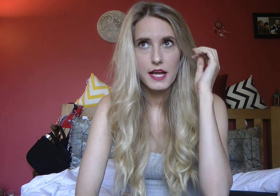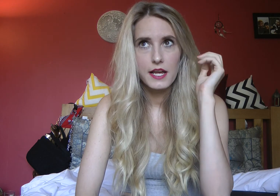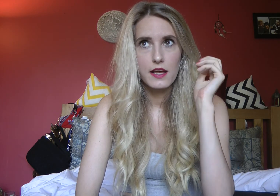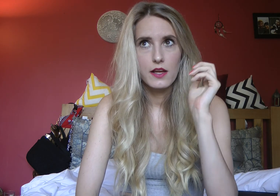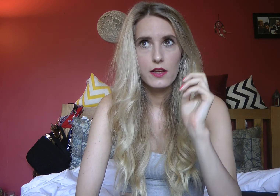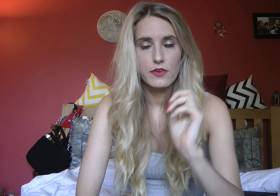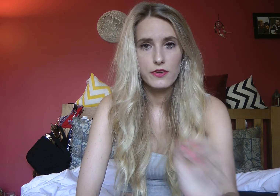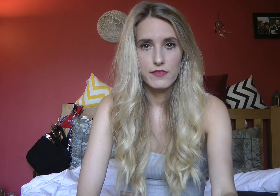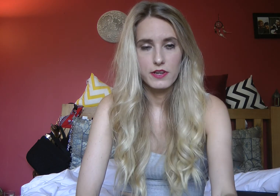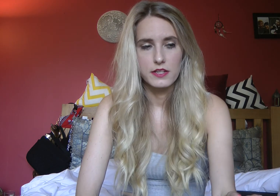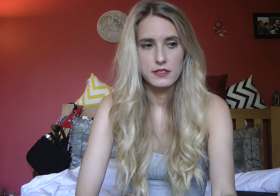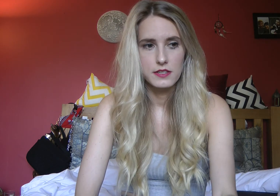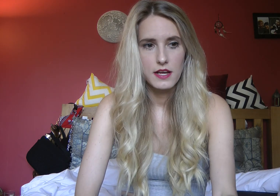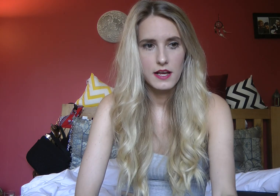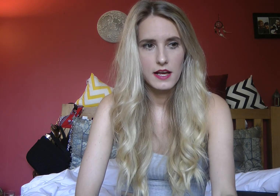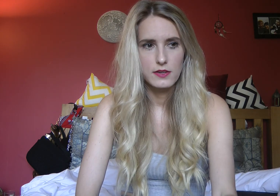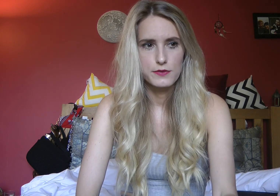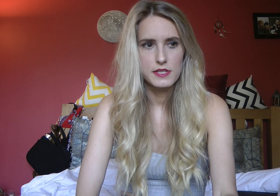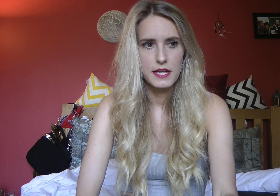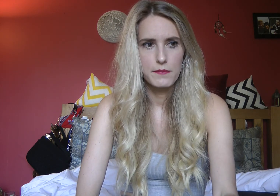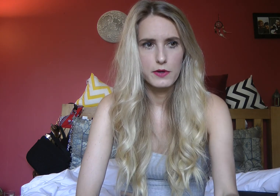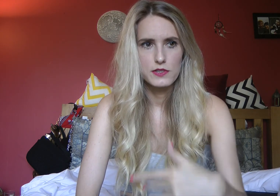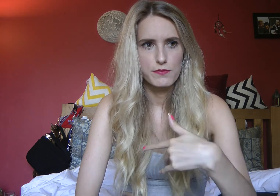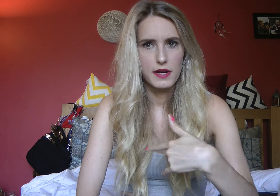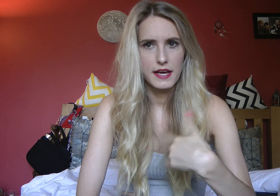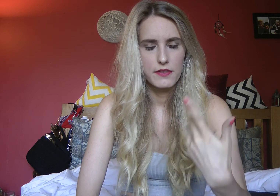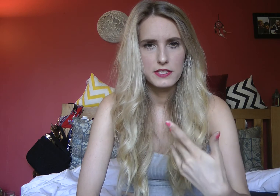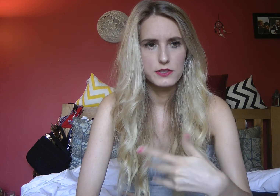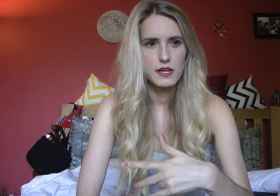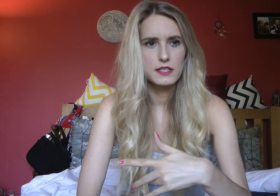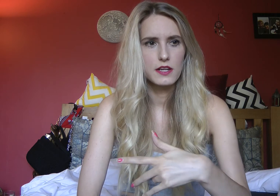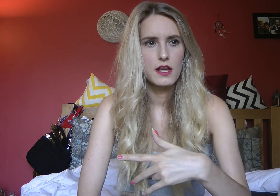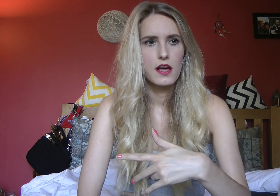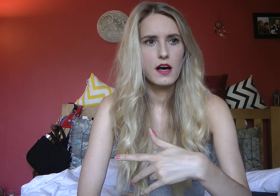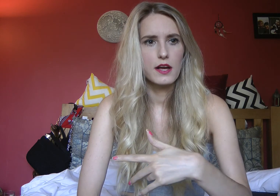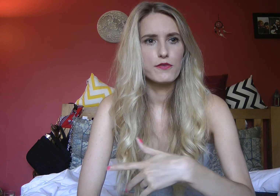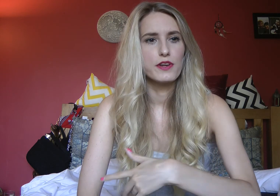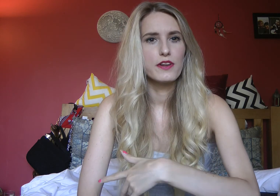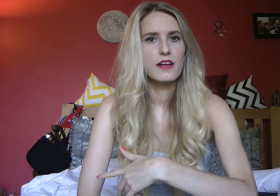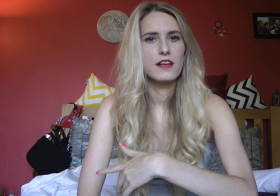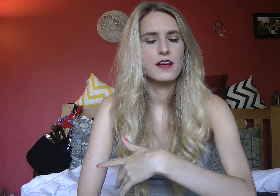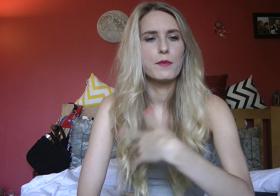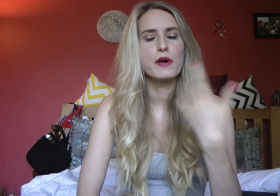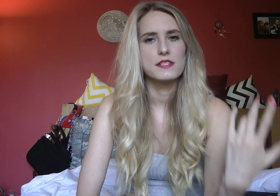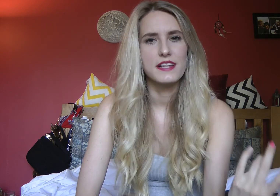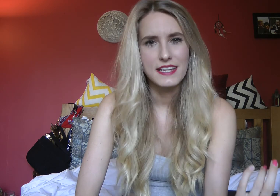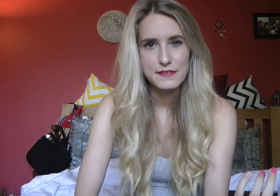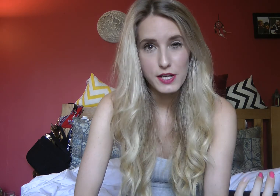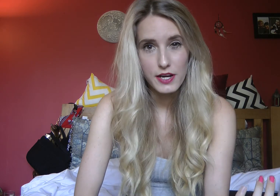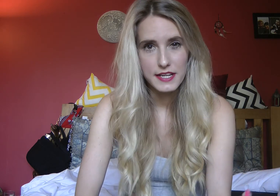don't live in London and obviously because of my health issues I I often I'm the person that leaves early